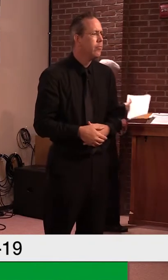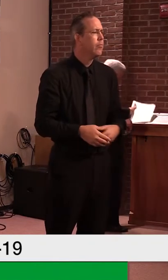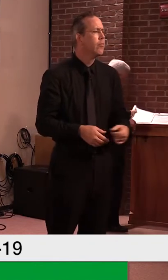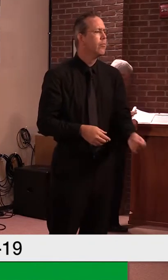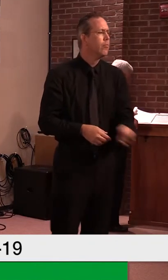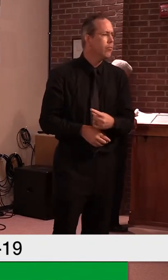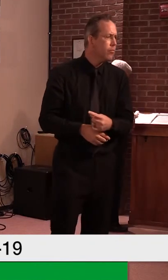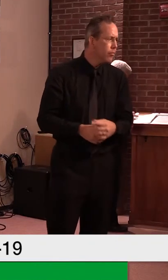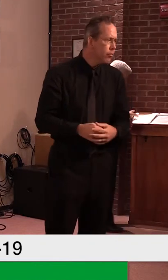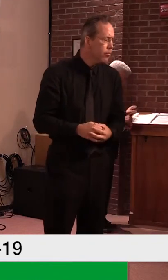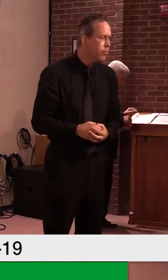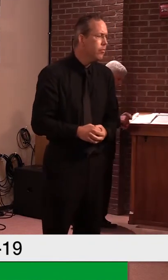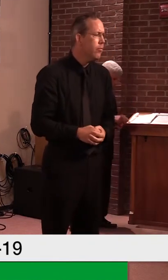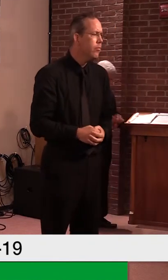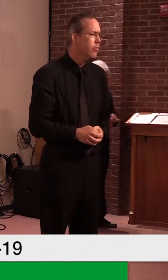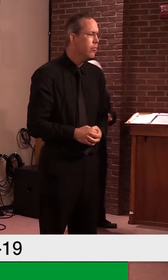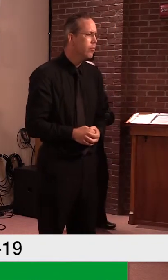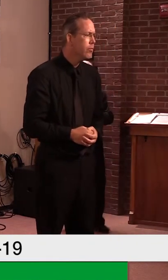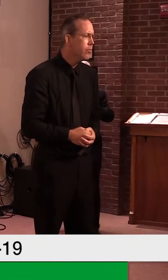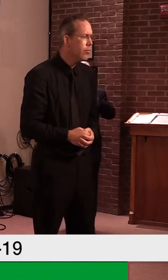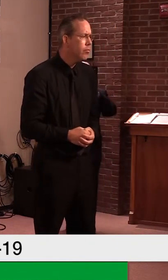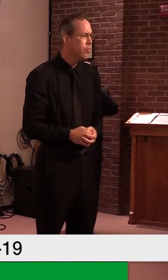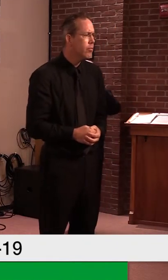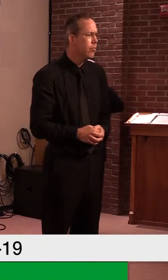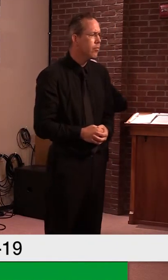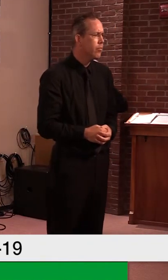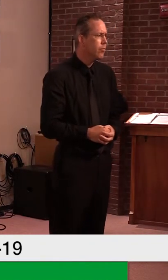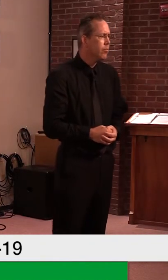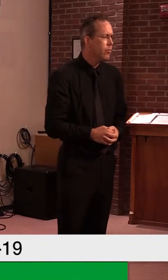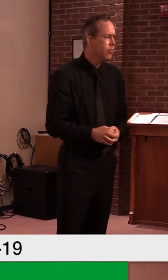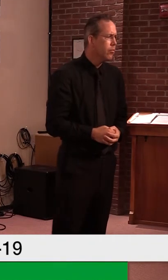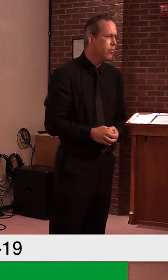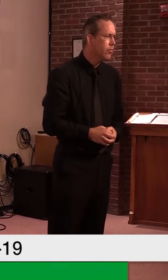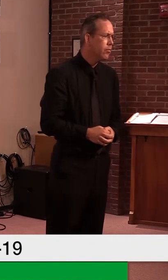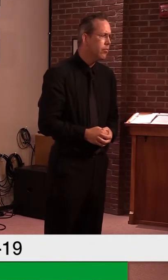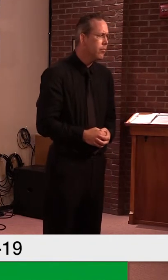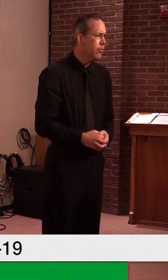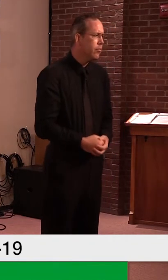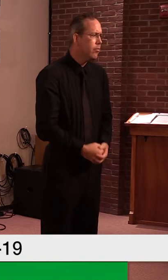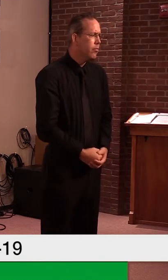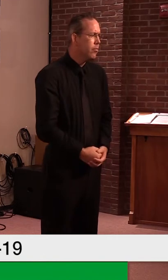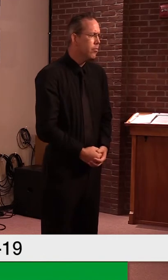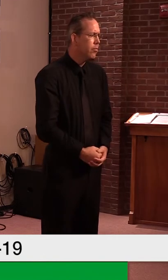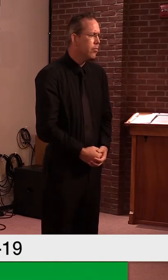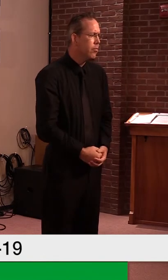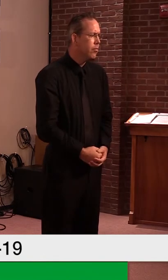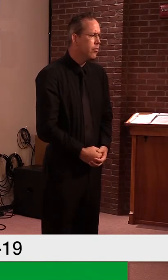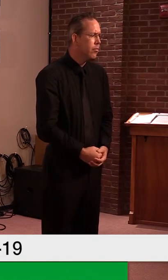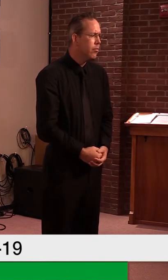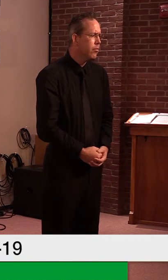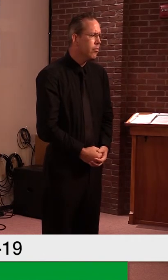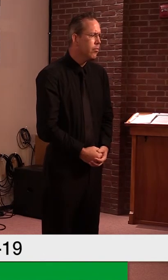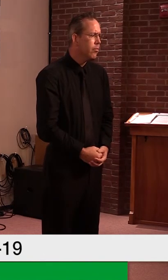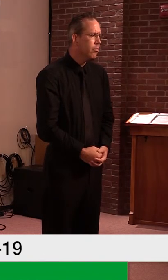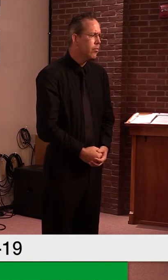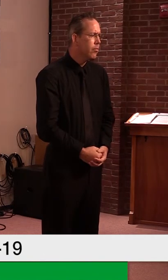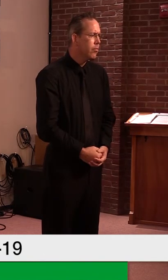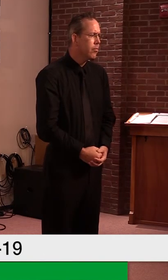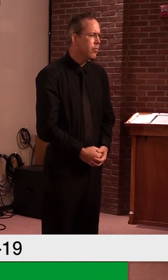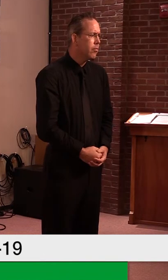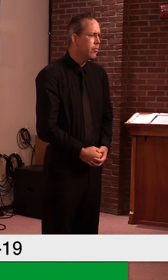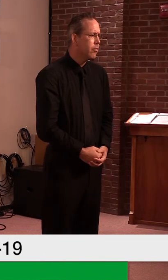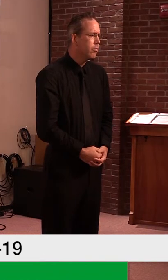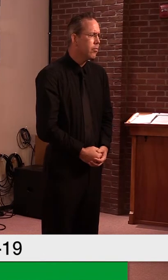Arizona. On May 16th, 1,300 out of 2,500 inmates at a CoreCivic facility in Tennessee tested